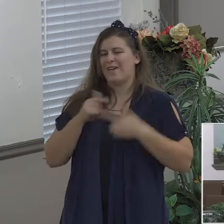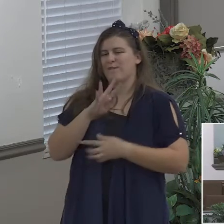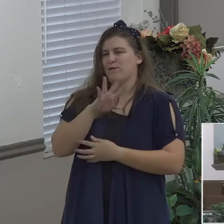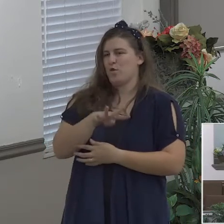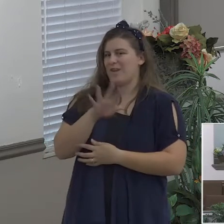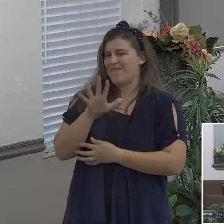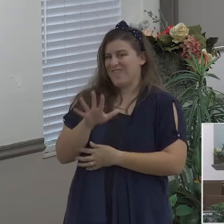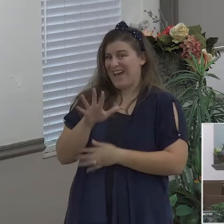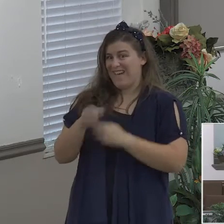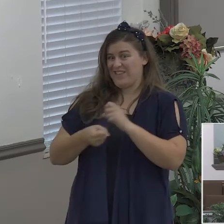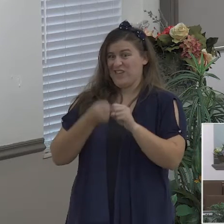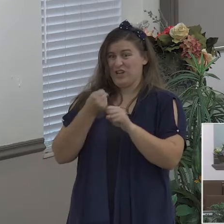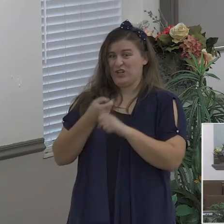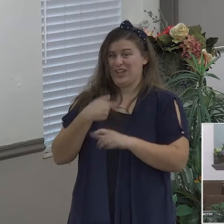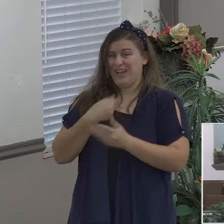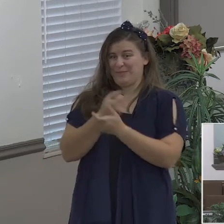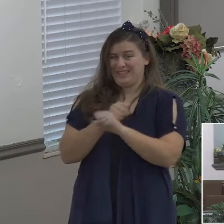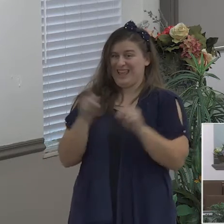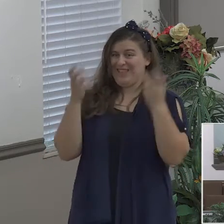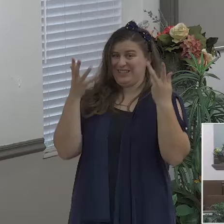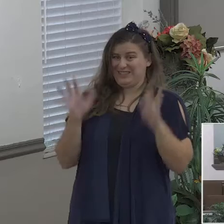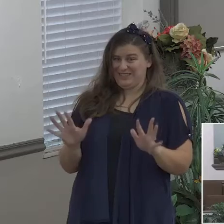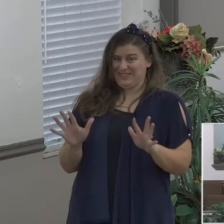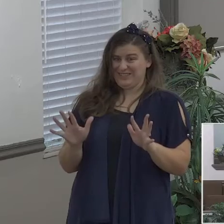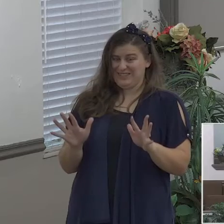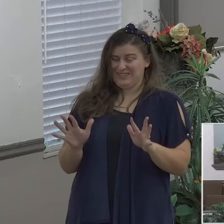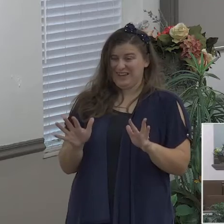I've run into a lot of Christians mad at God